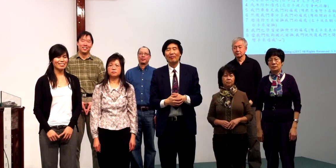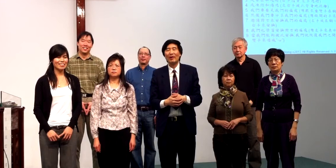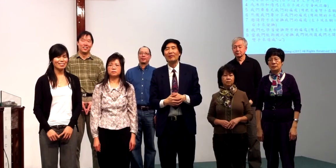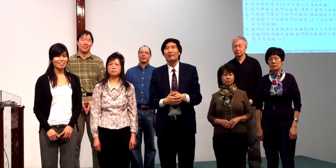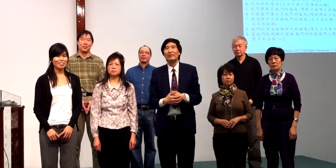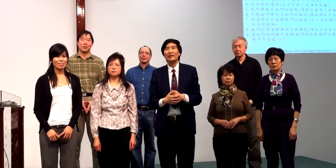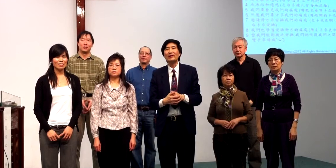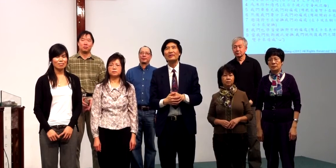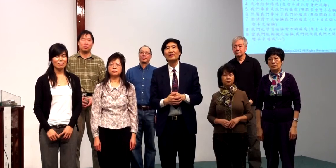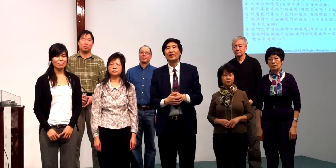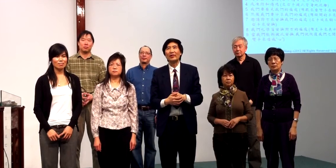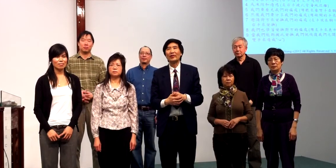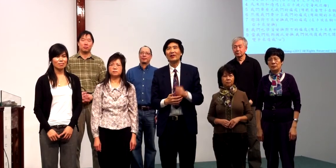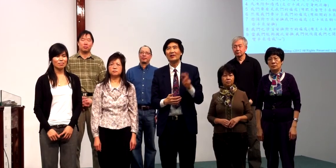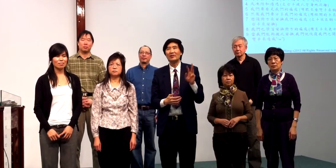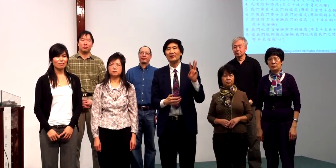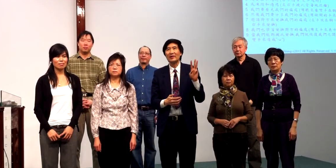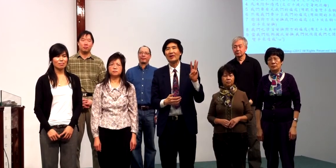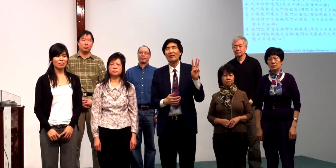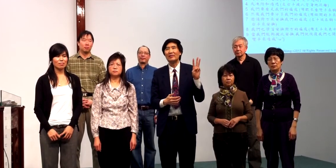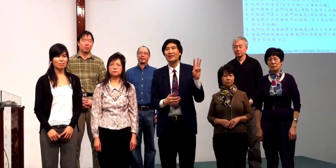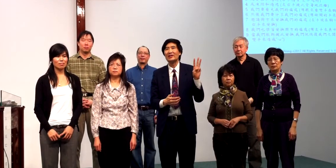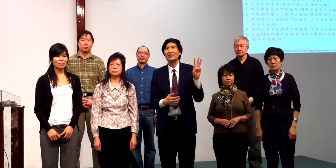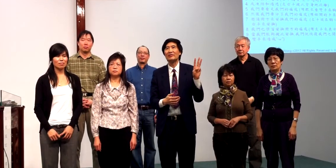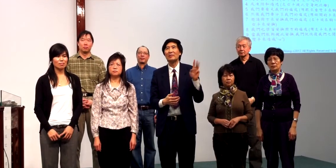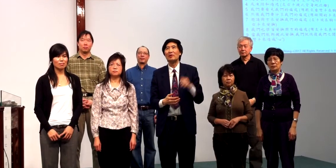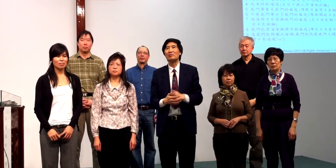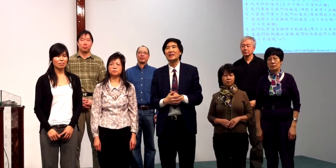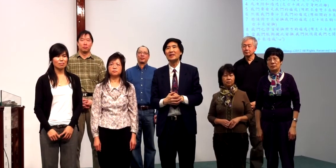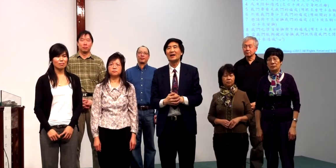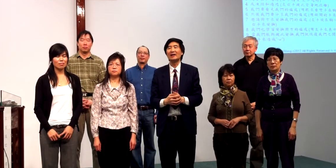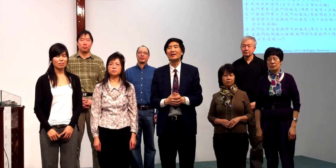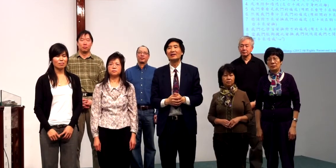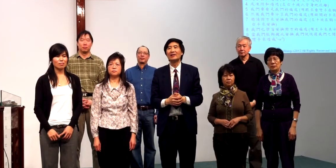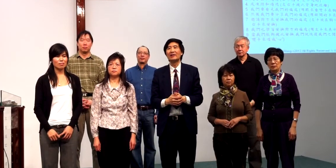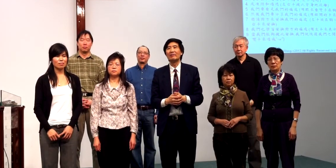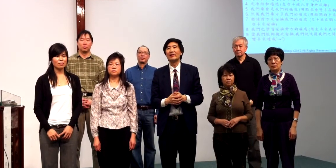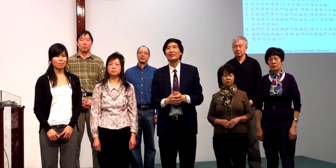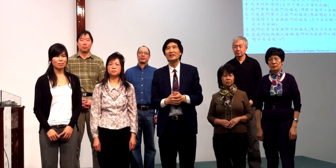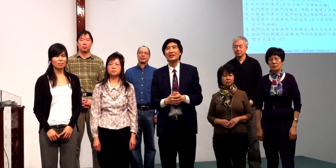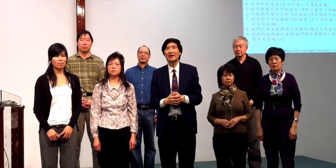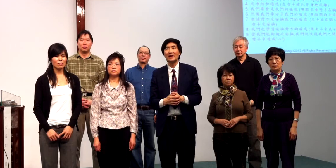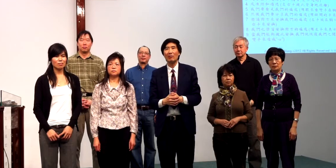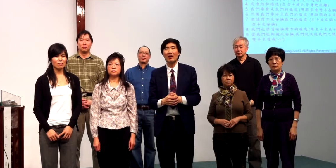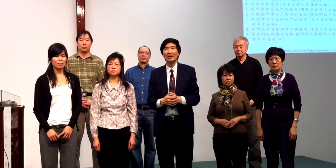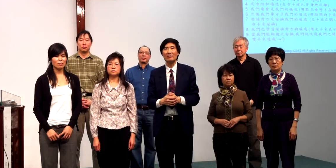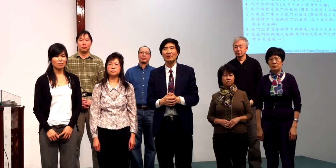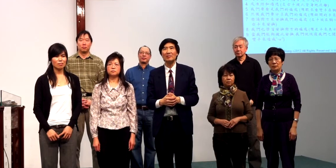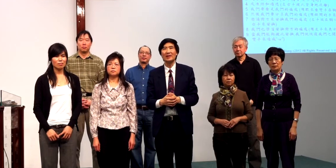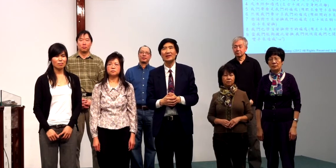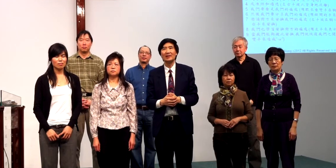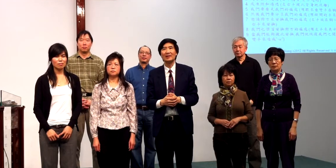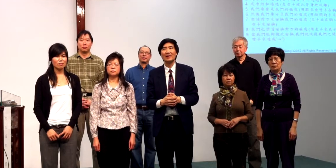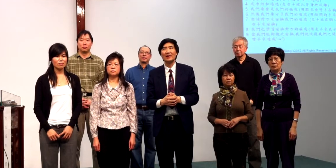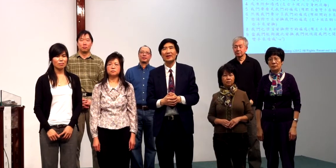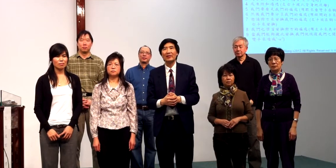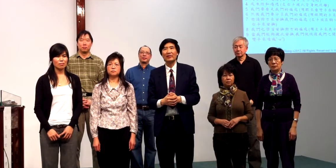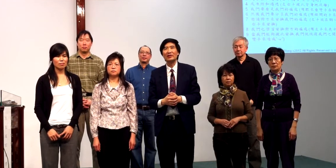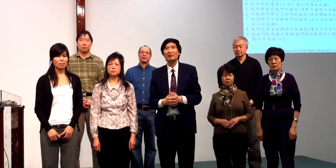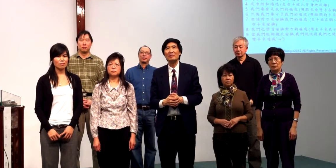We're going to review the third conversation from OB-Type, revisiting a rocky moment. First, we